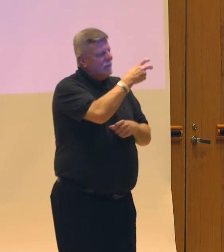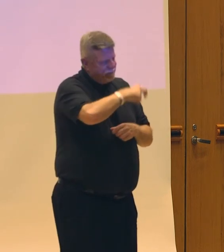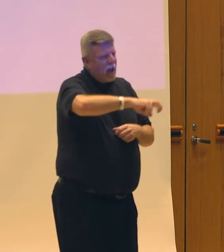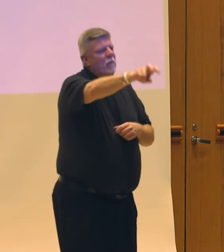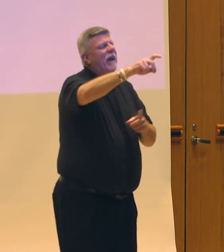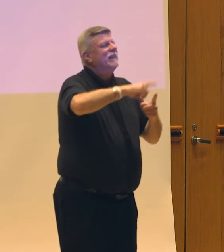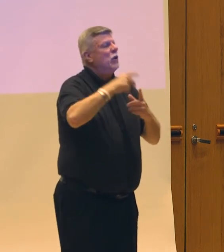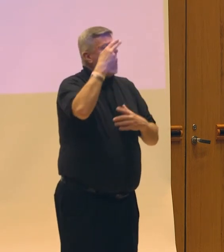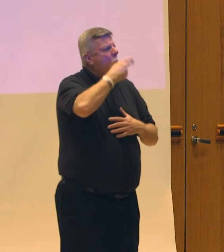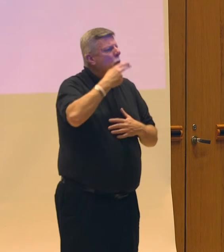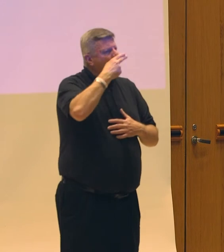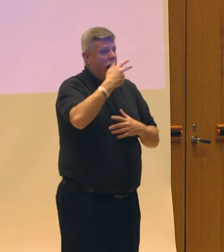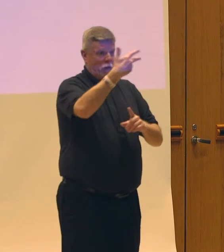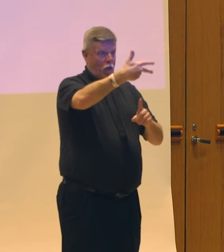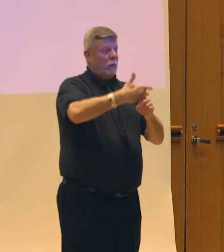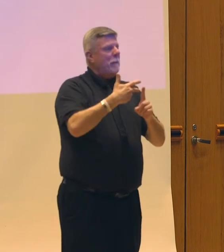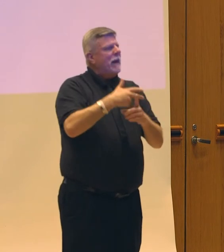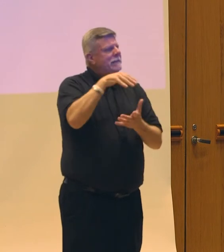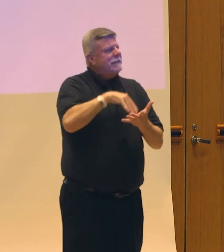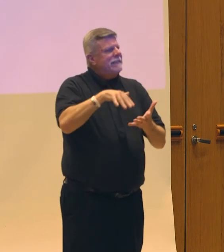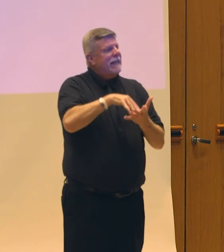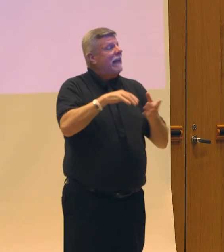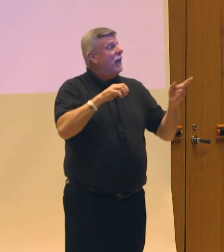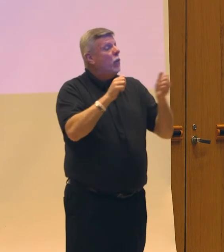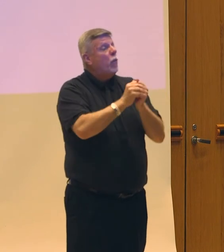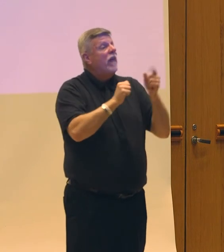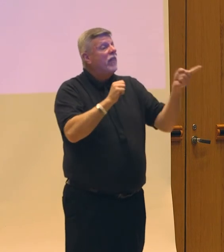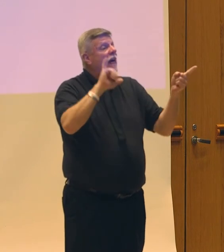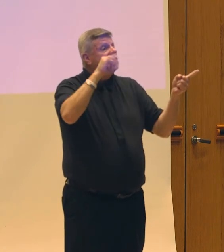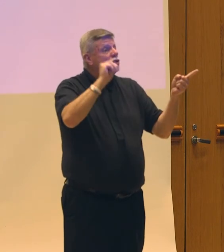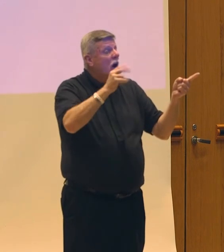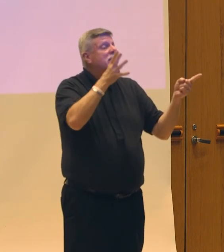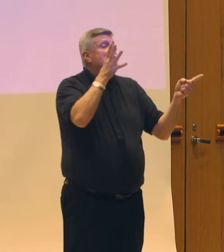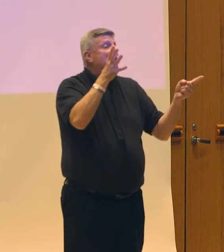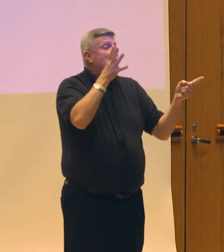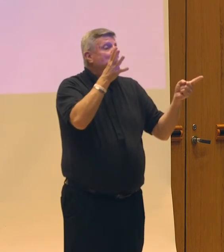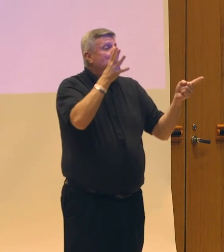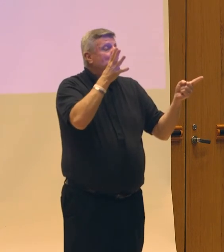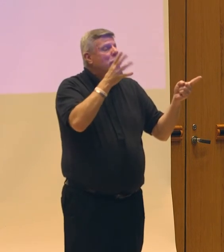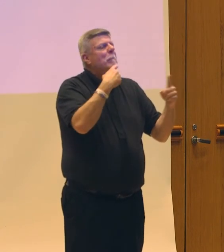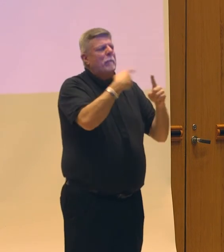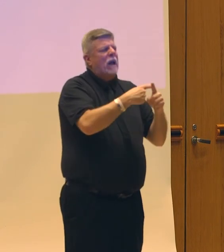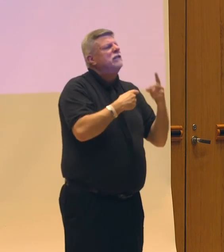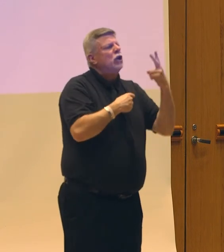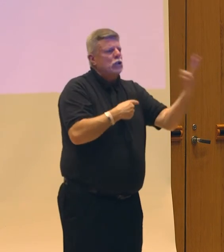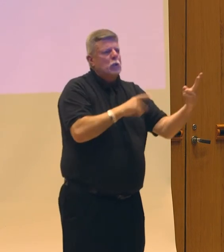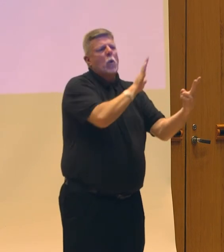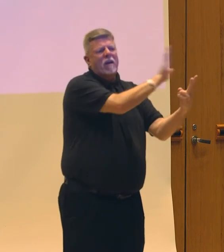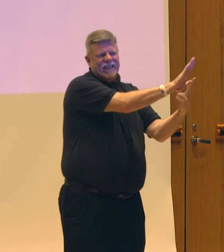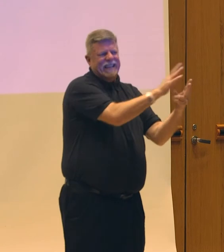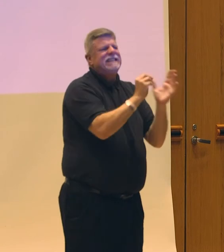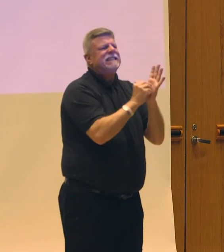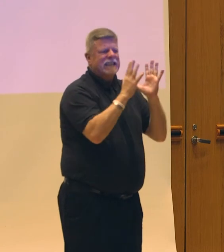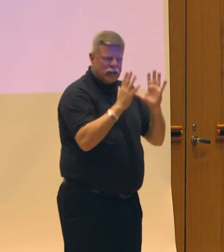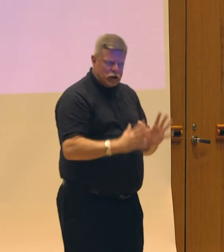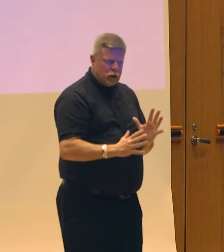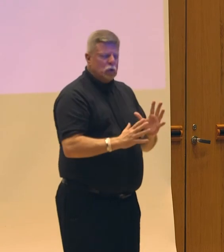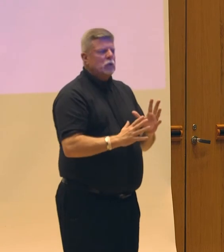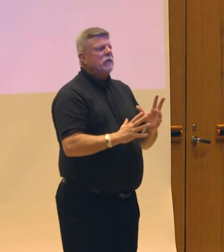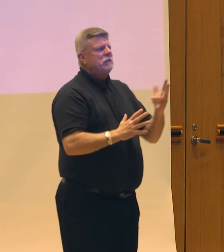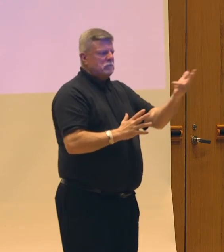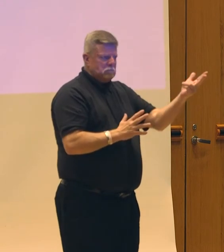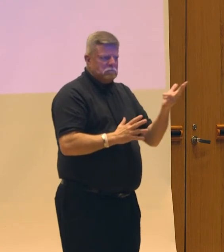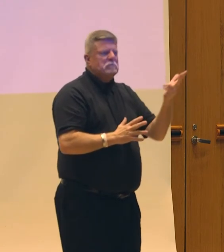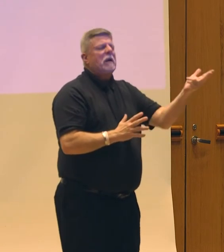three months to study with his mother. Two of his students that had been with him for 30 years and were now continuing his work on of his